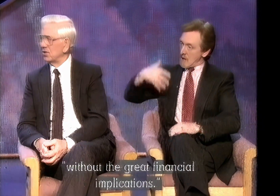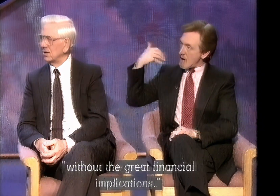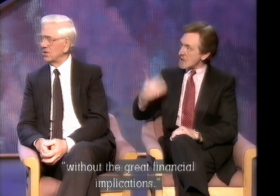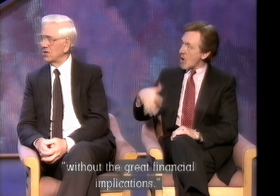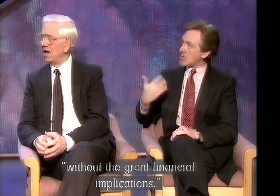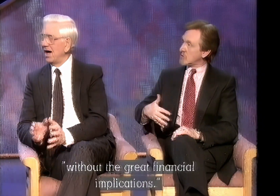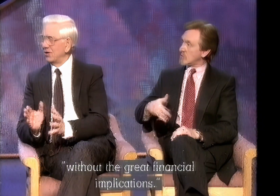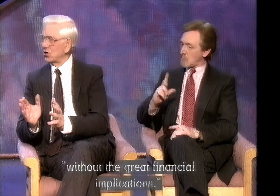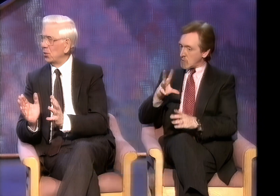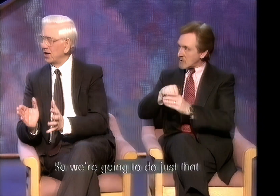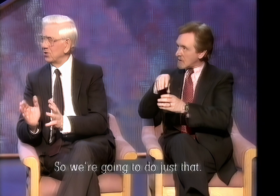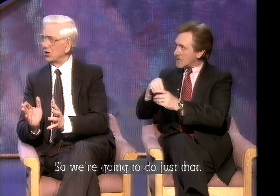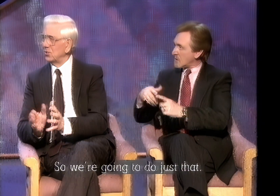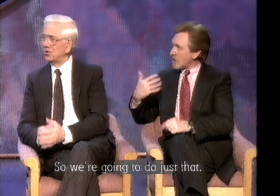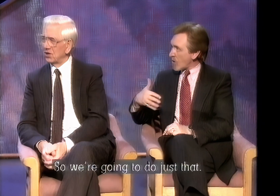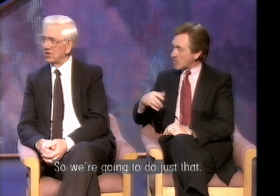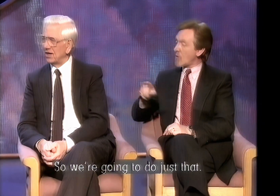And so we're going to do just that.